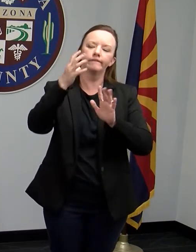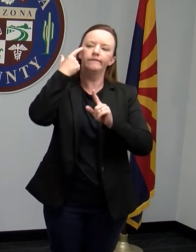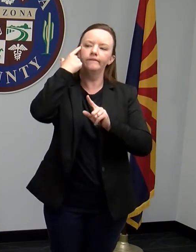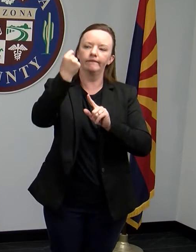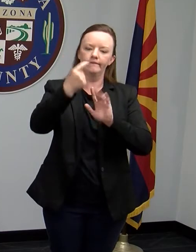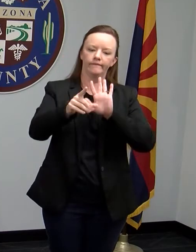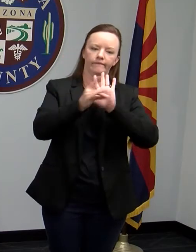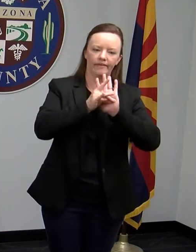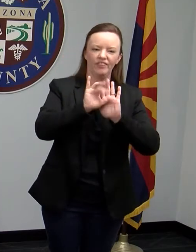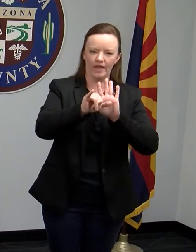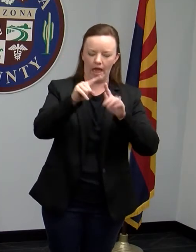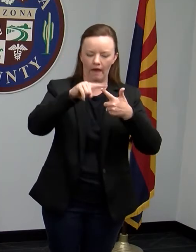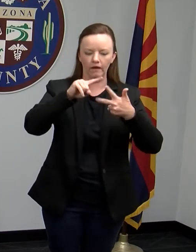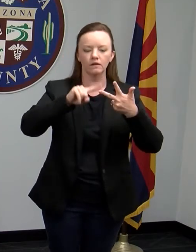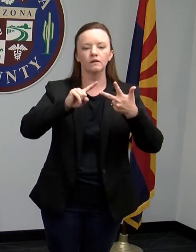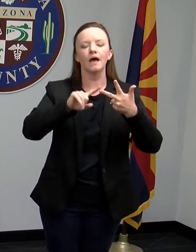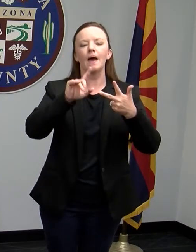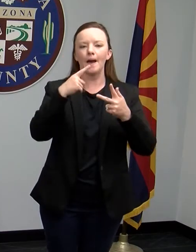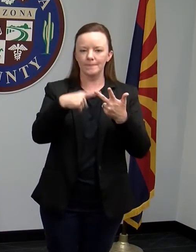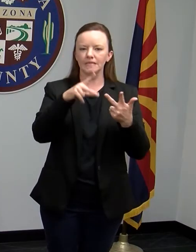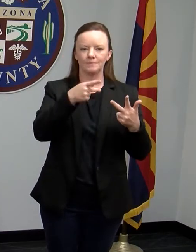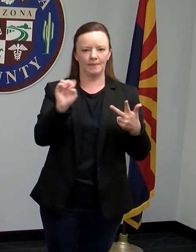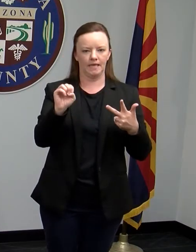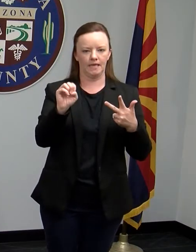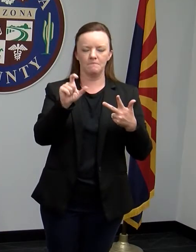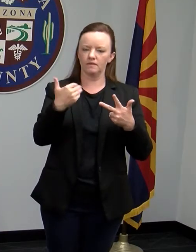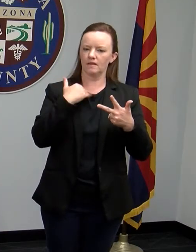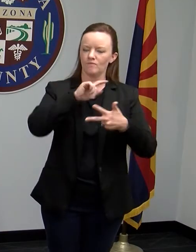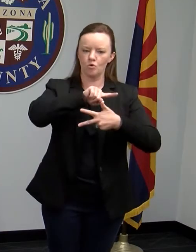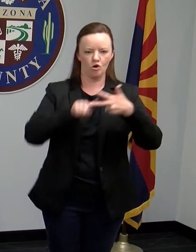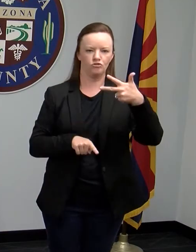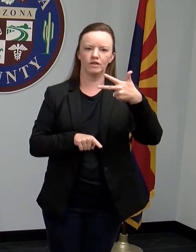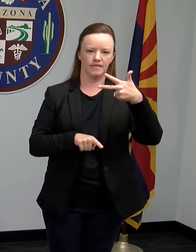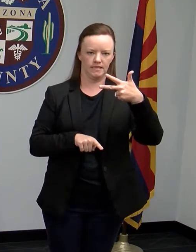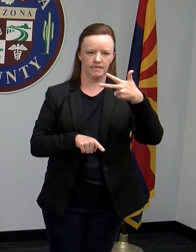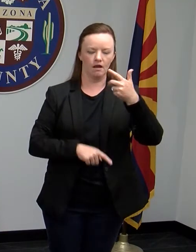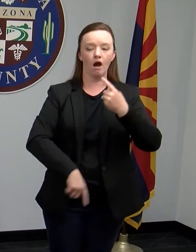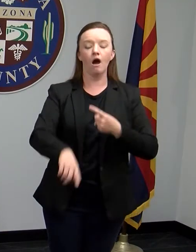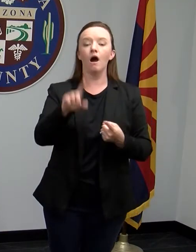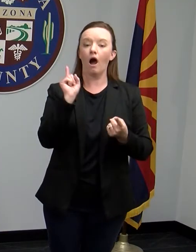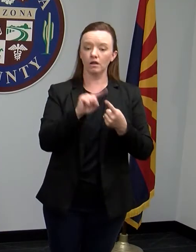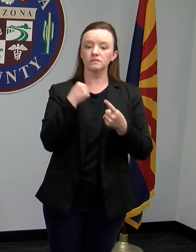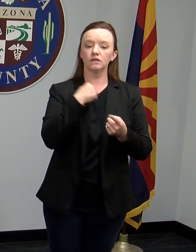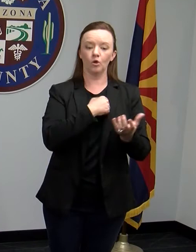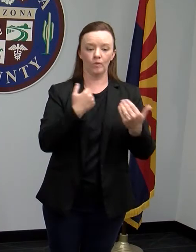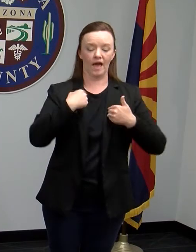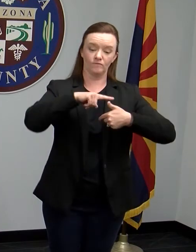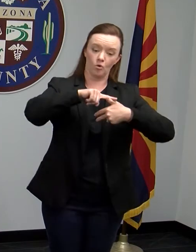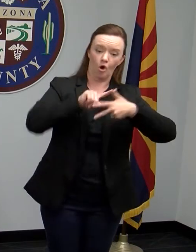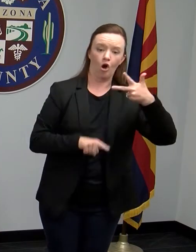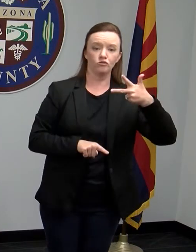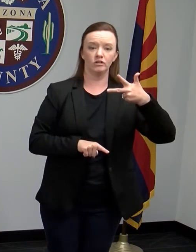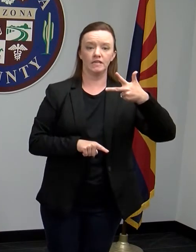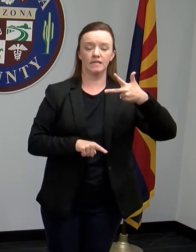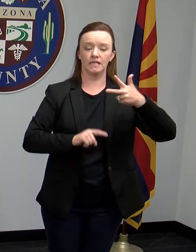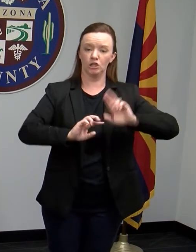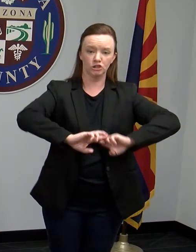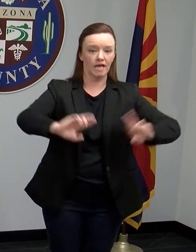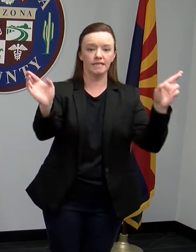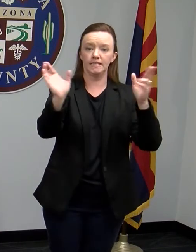personal protective equipment. And until we get to the point where all three of those things can be readily accessed,